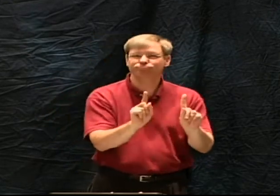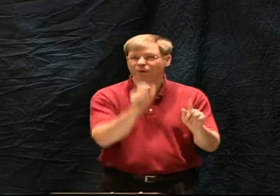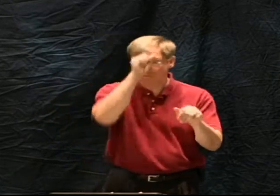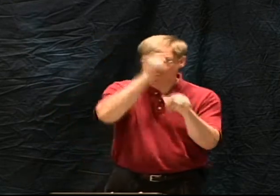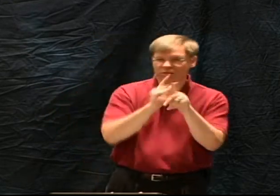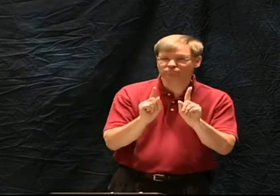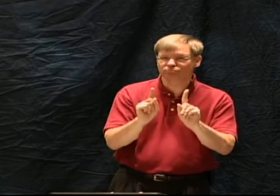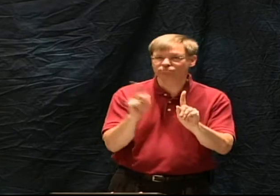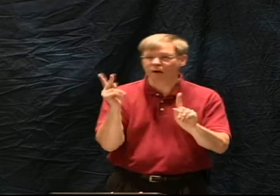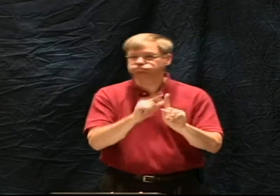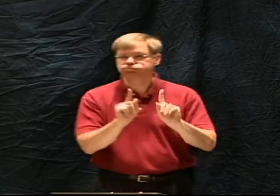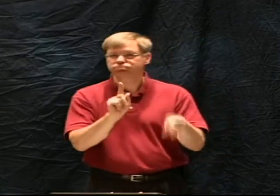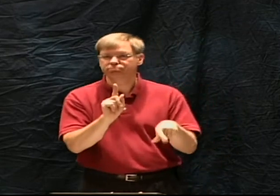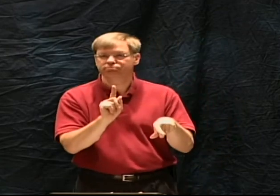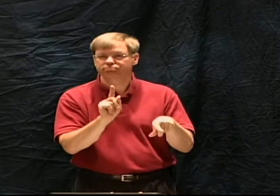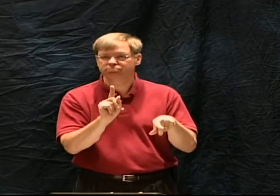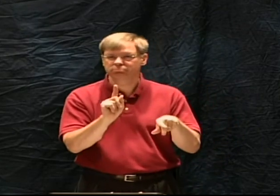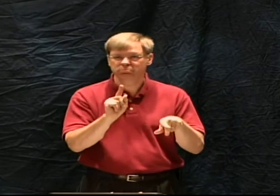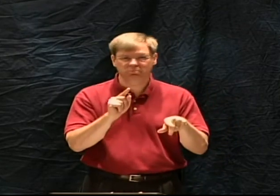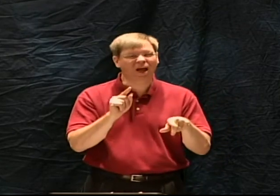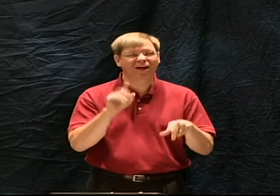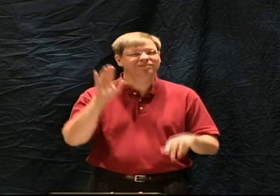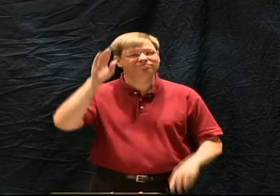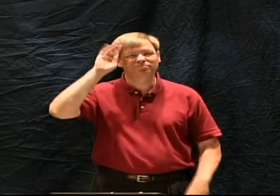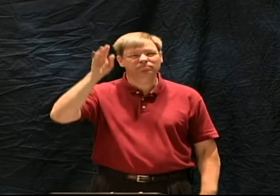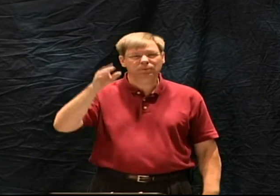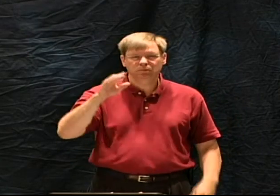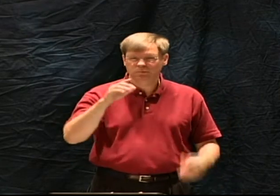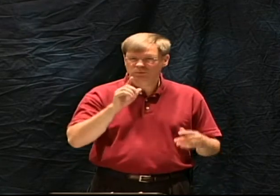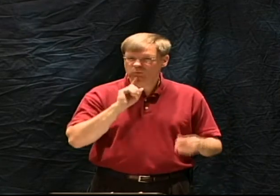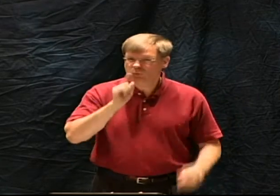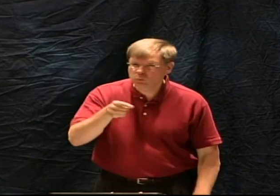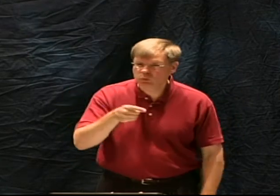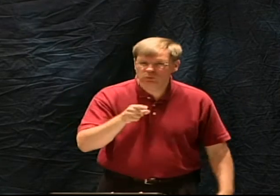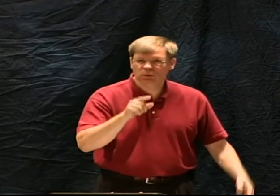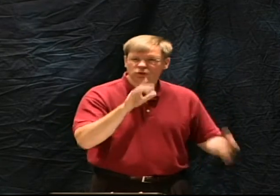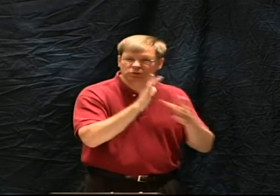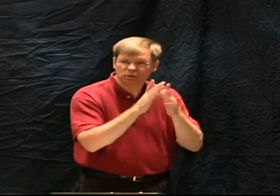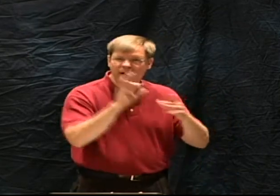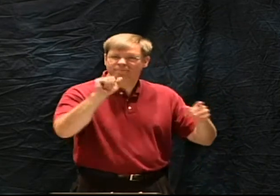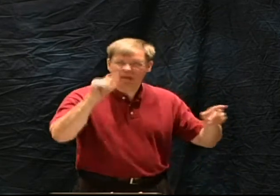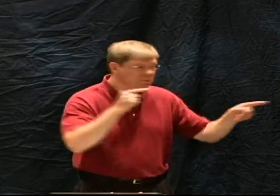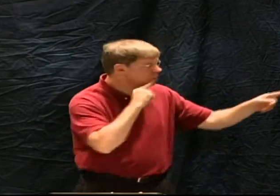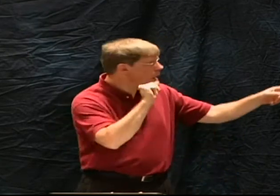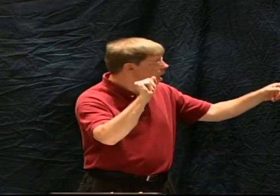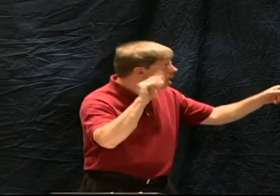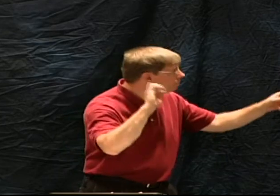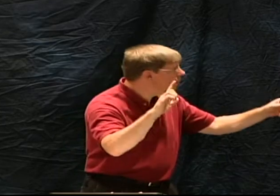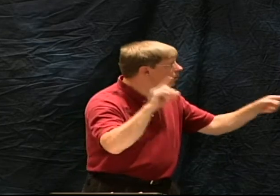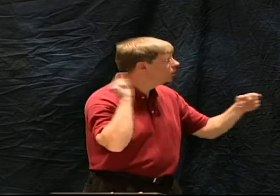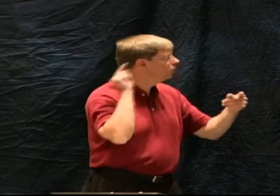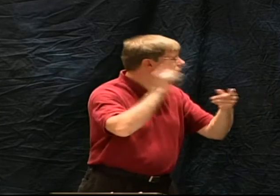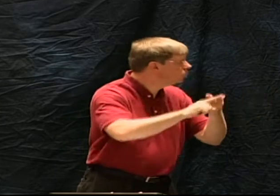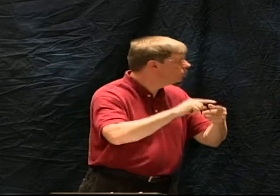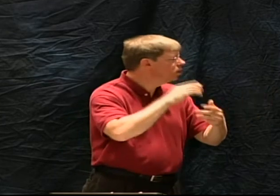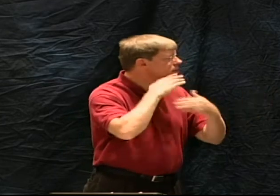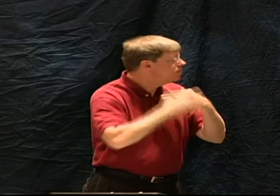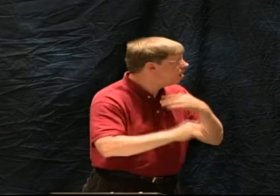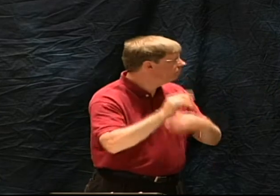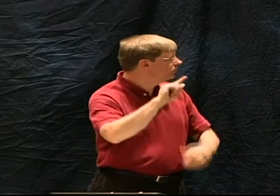and there are those who have trouble believing in the story of Cain and Abel but this death of Abel